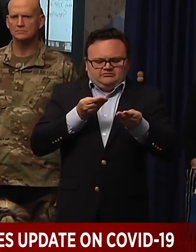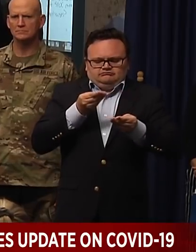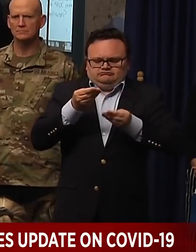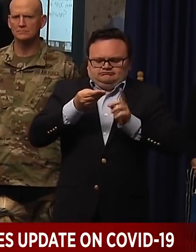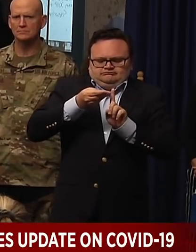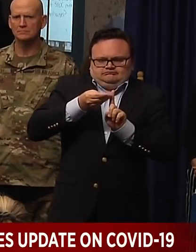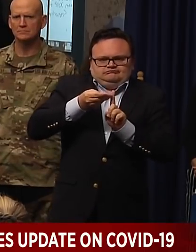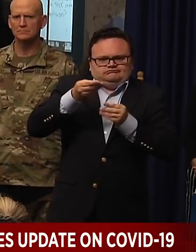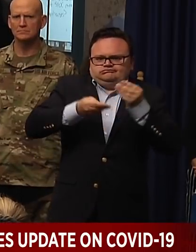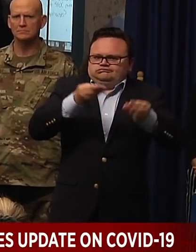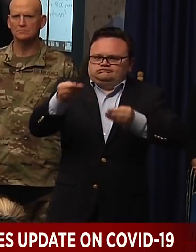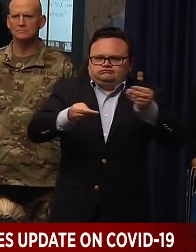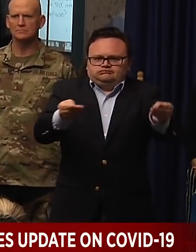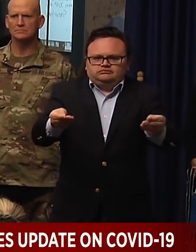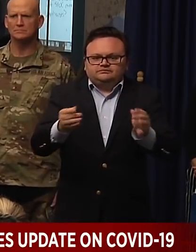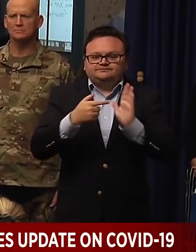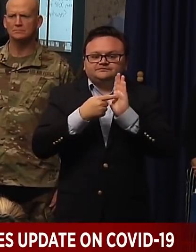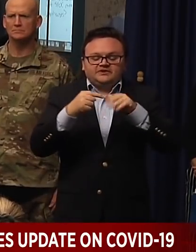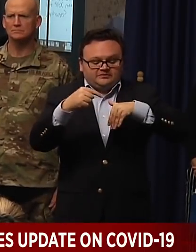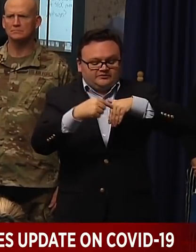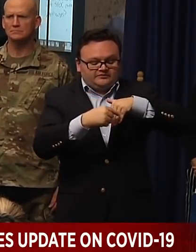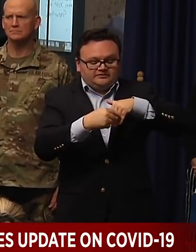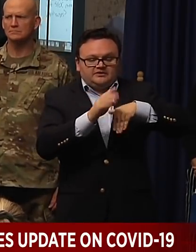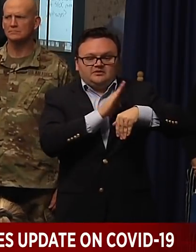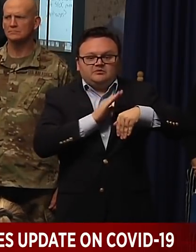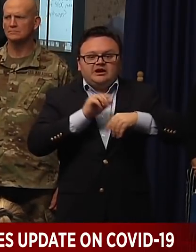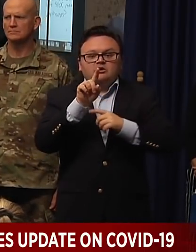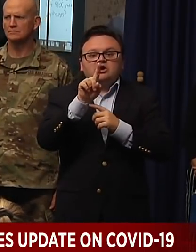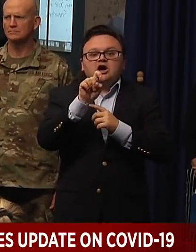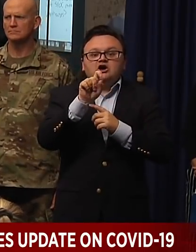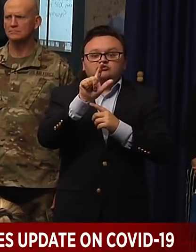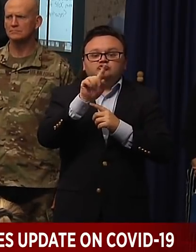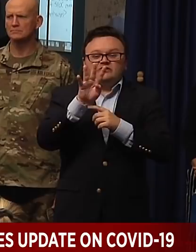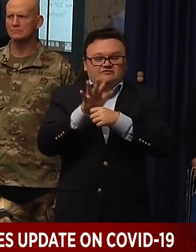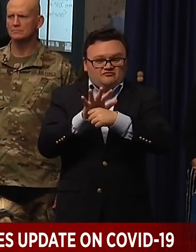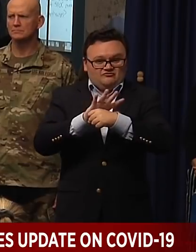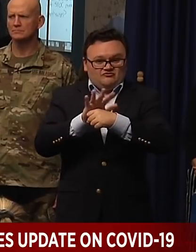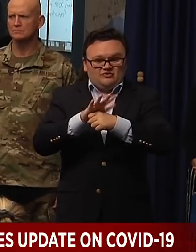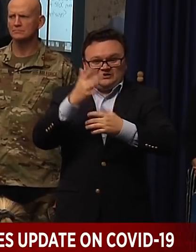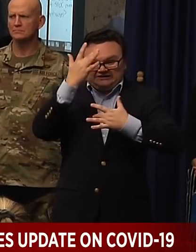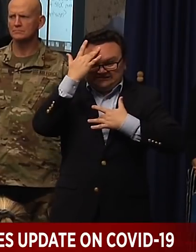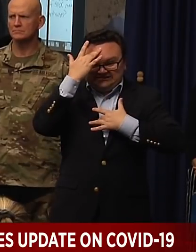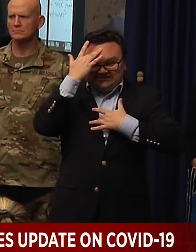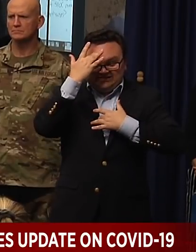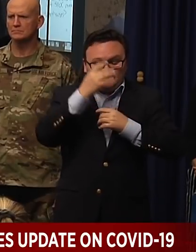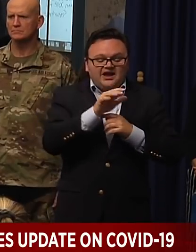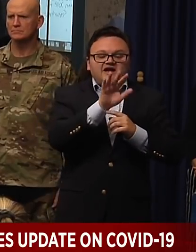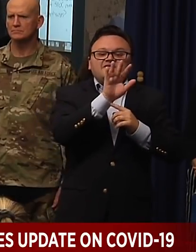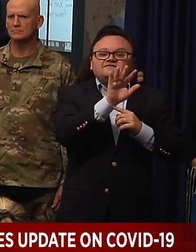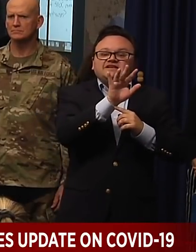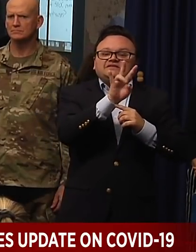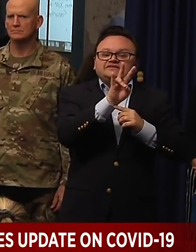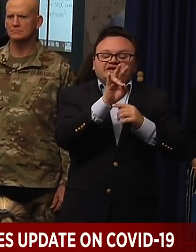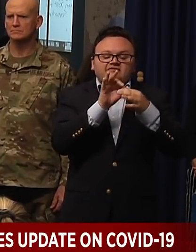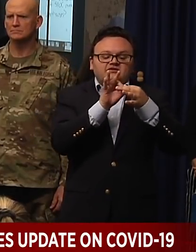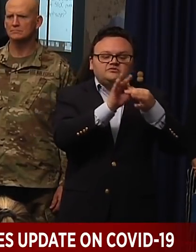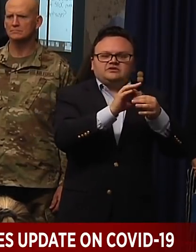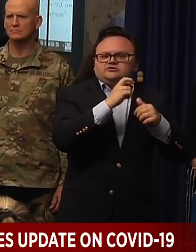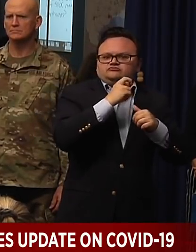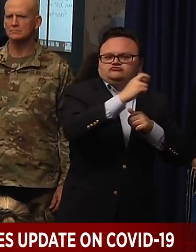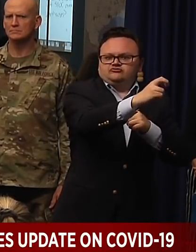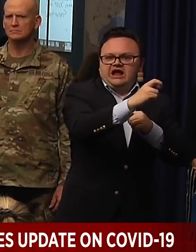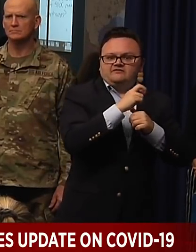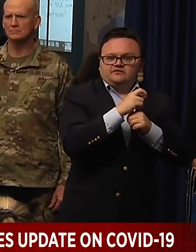Broward, of the 124 total cases, 57 have documented to be travel-related, and 52